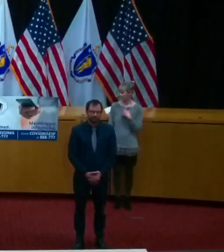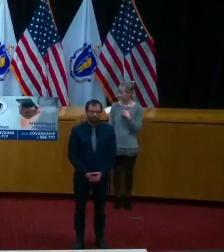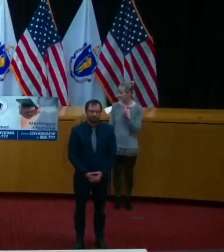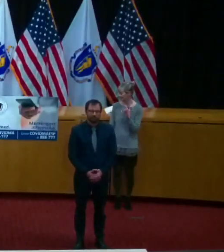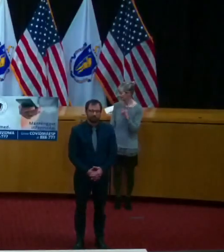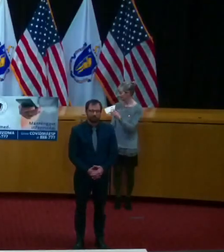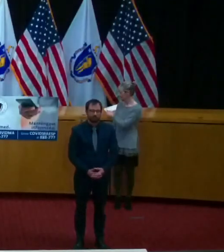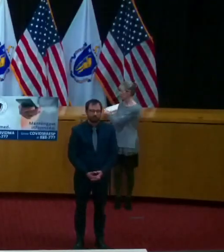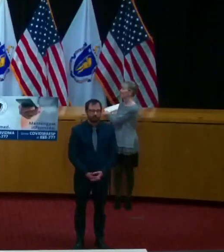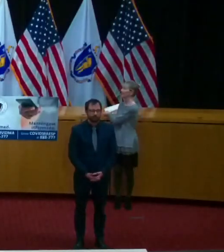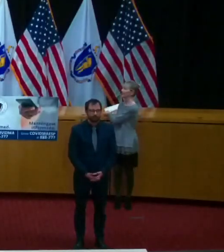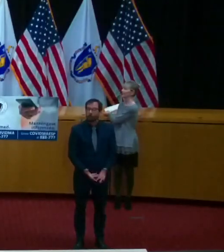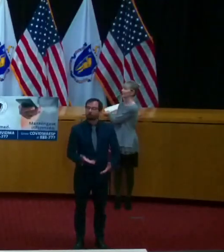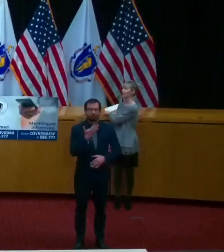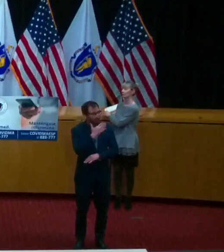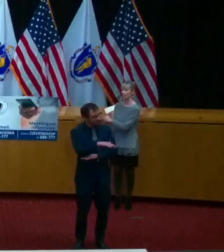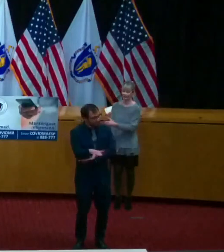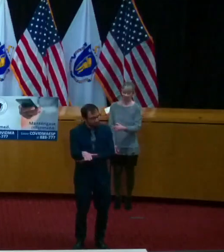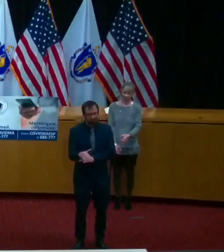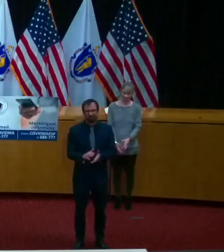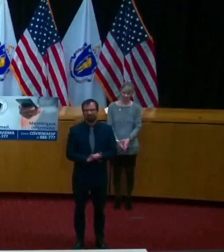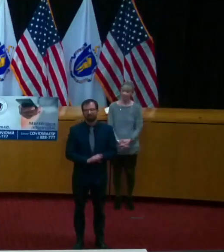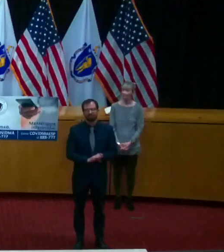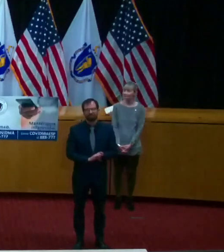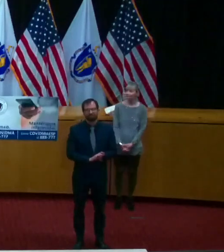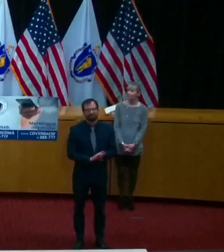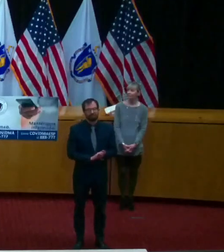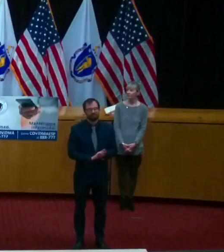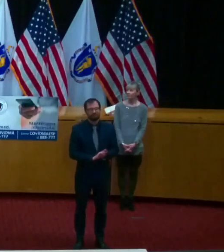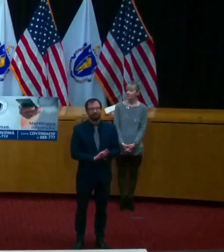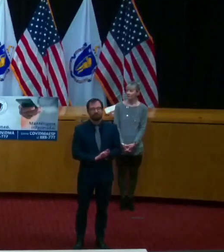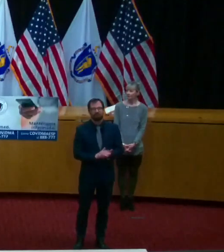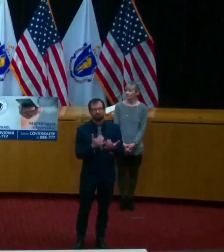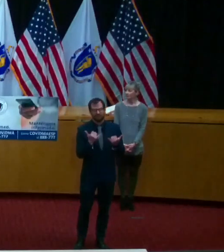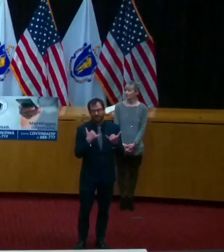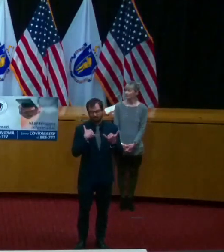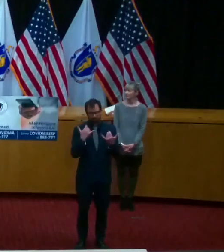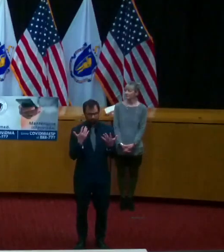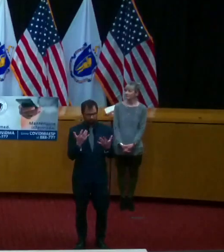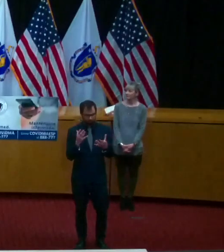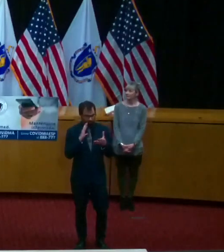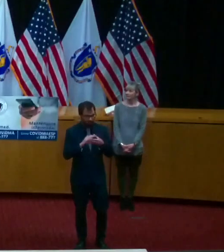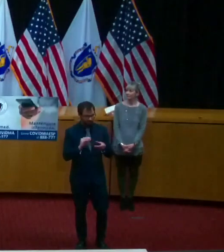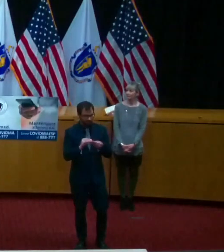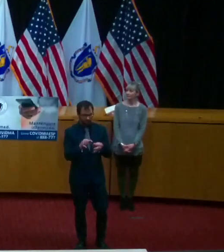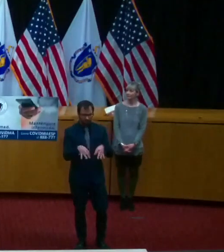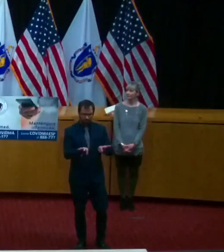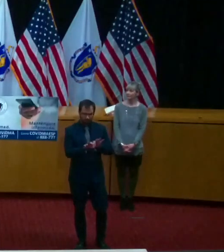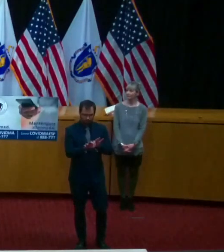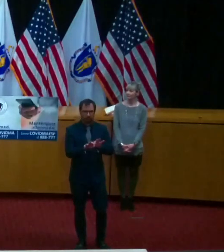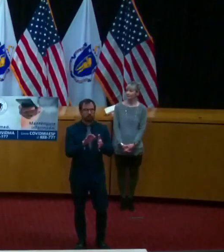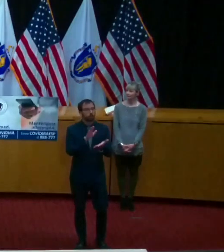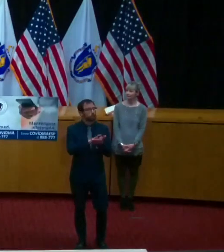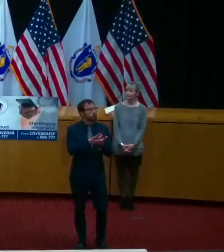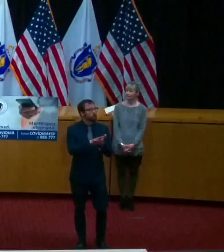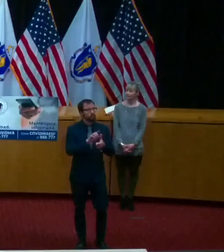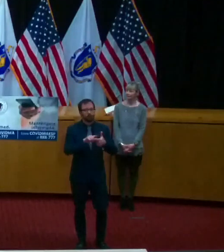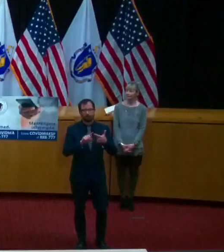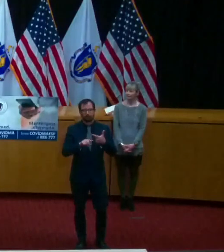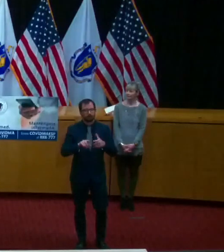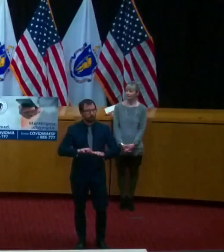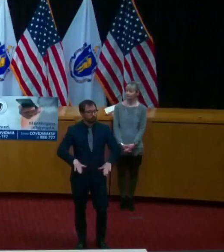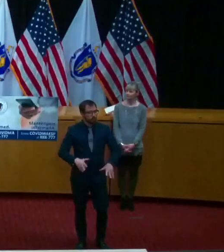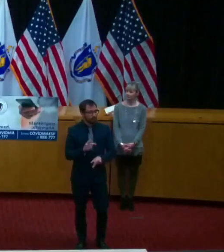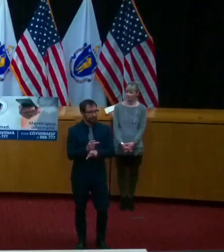good afternoon so today we have a few important updates on schools child care and the launch of the state's pandemic